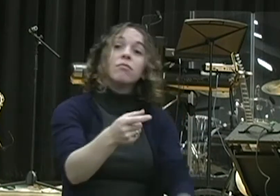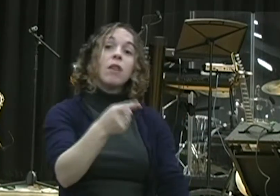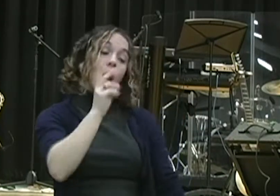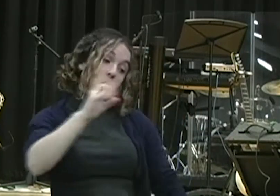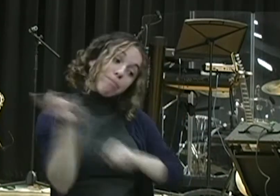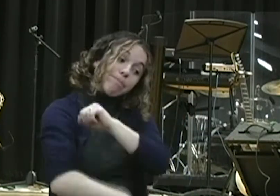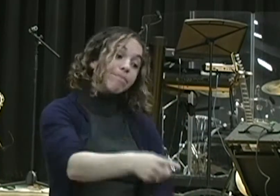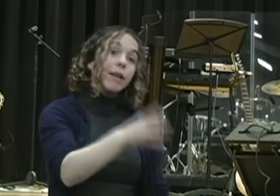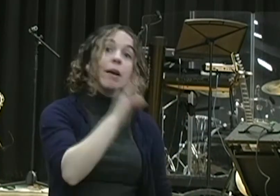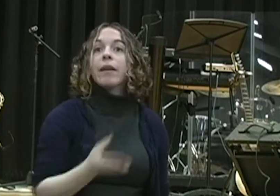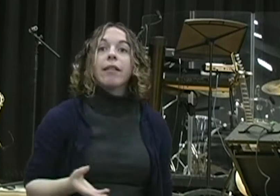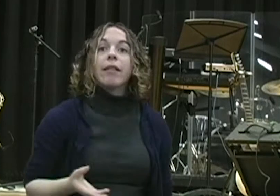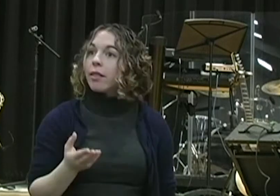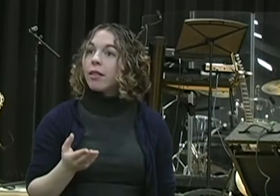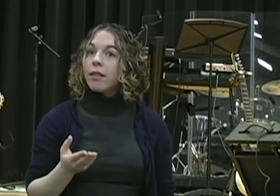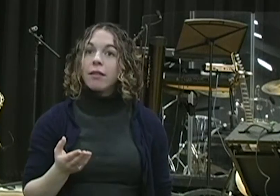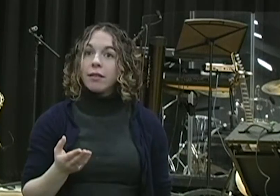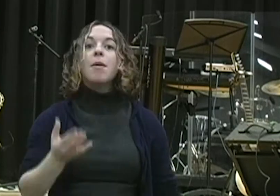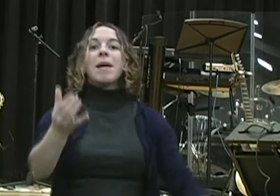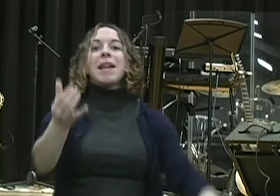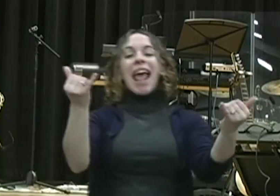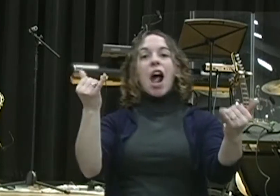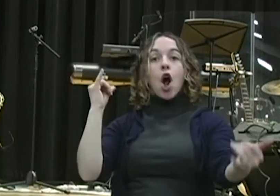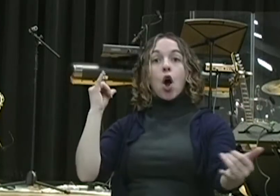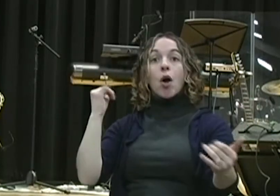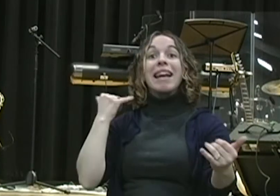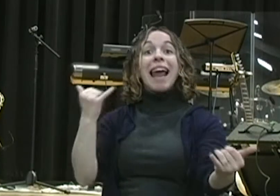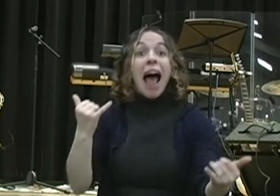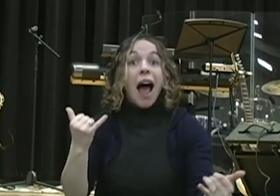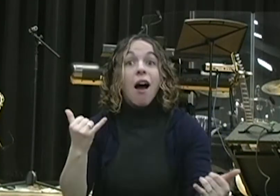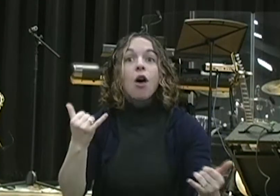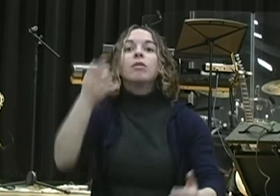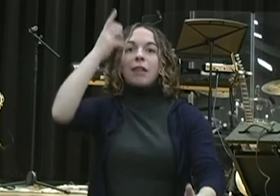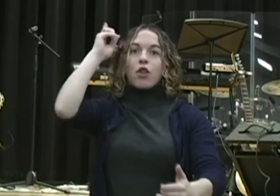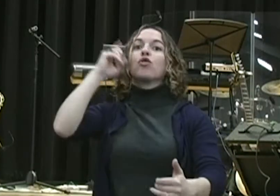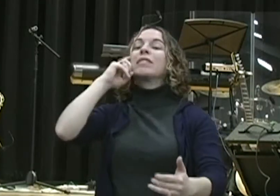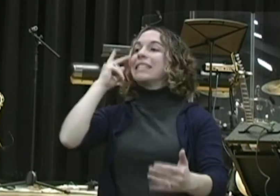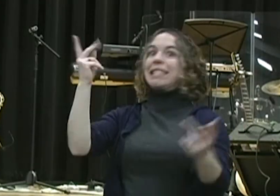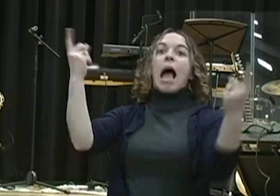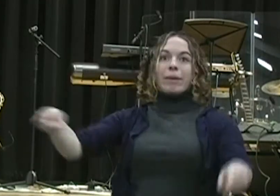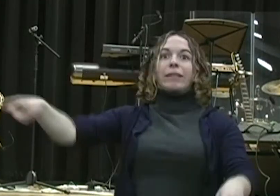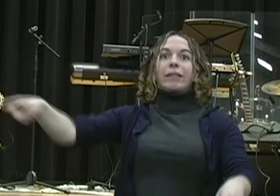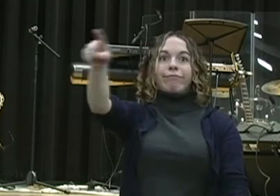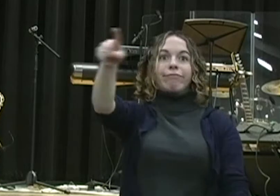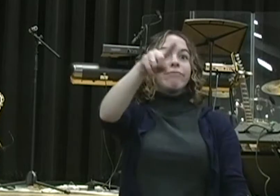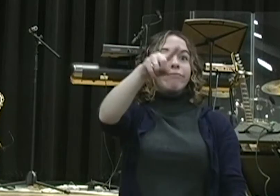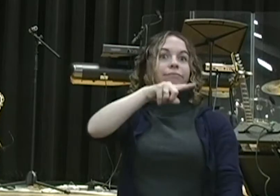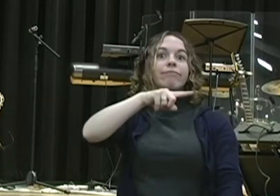fasting, and be part of the solution to bring about the will of God. Did you hear what I said? It wasn't a case-serah